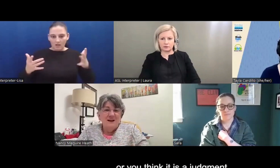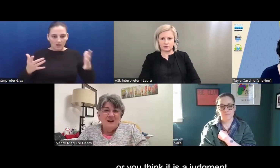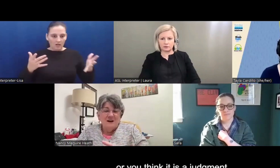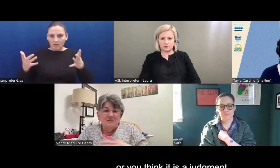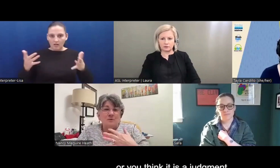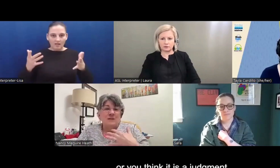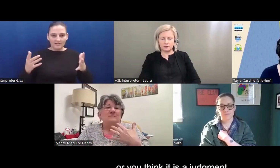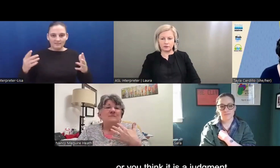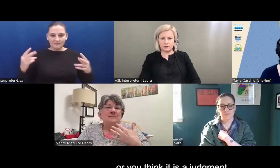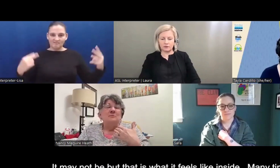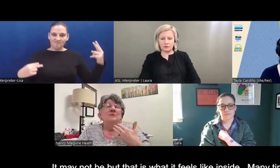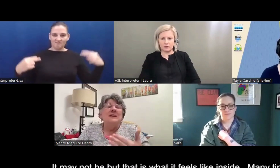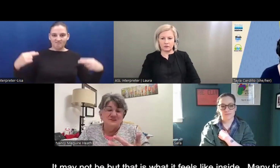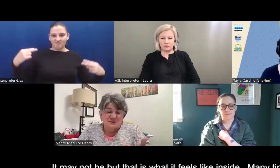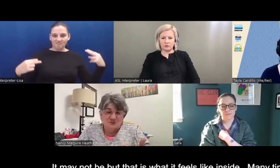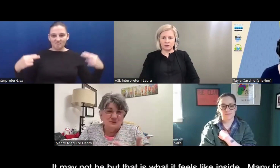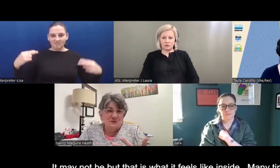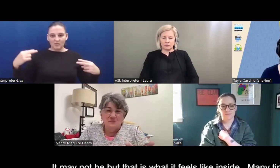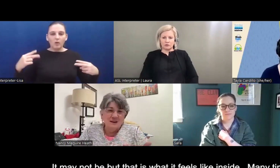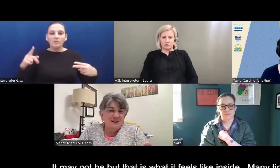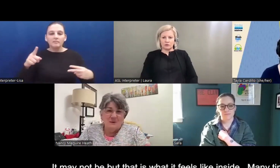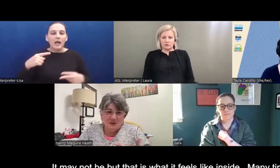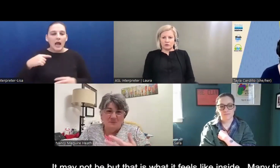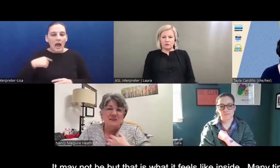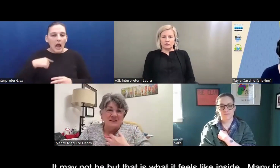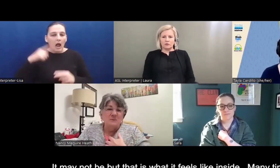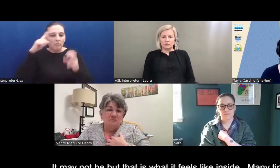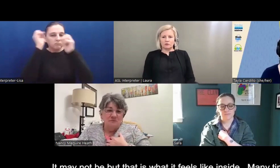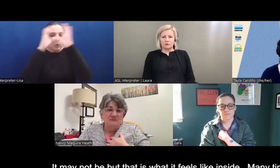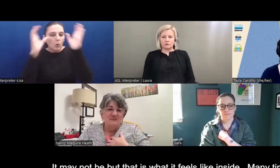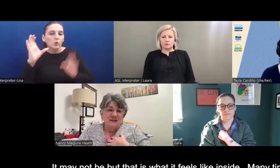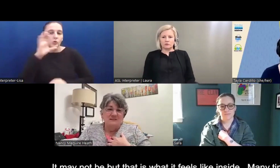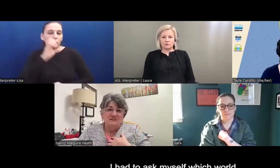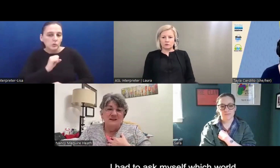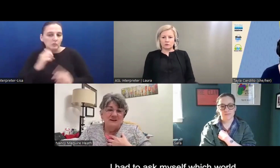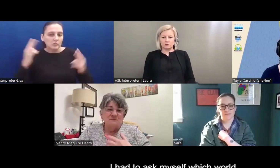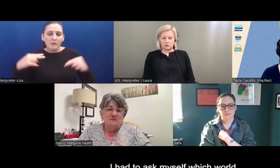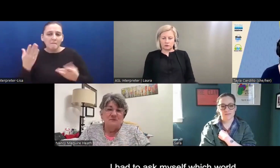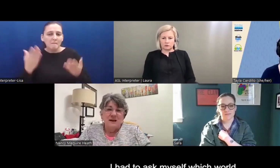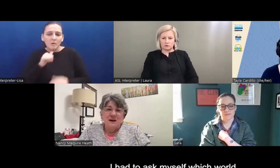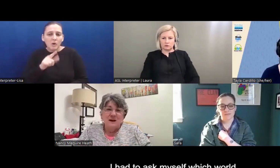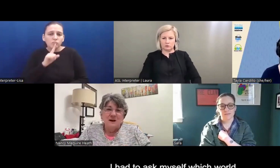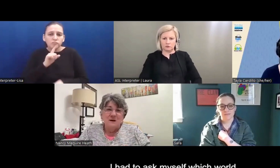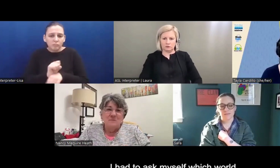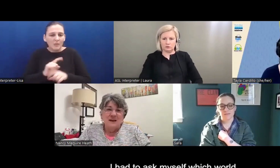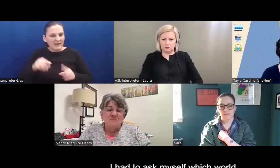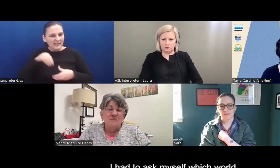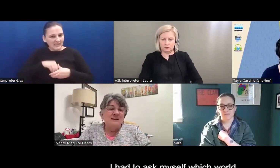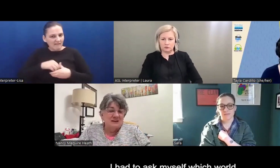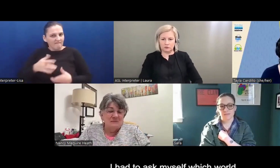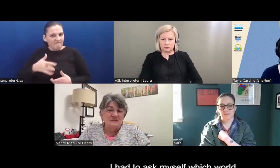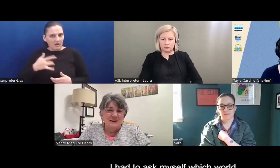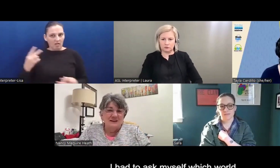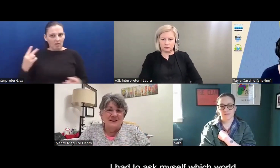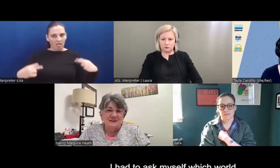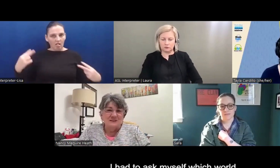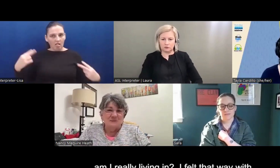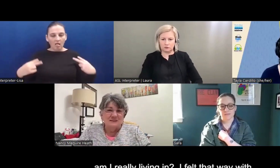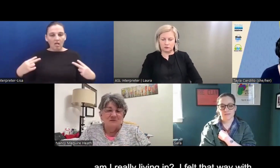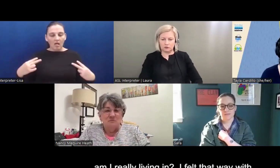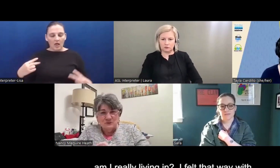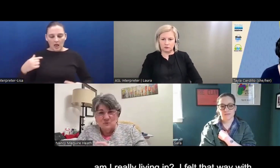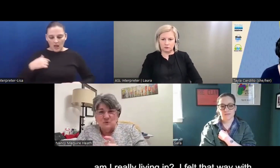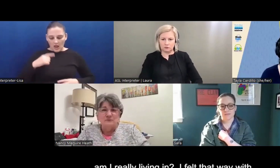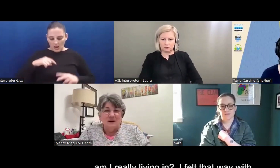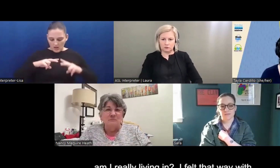or that you think it's a judgment. may not be, but that's what it feels like inside of you. and many times I had to ask